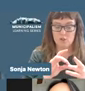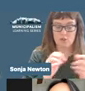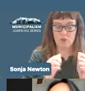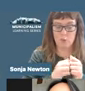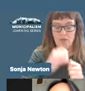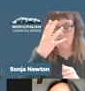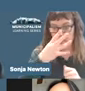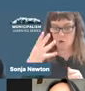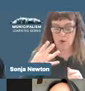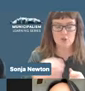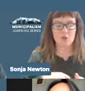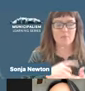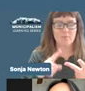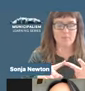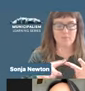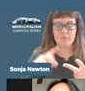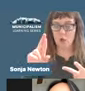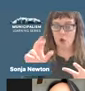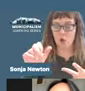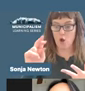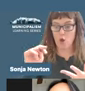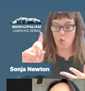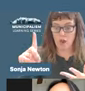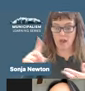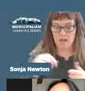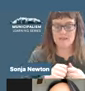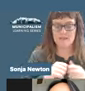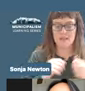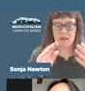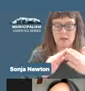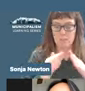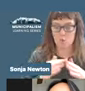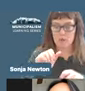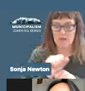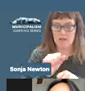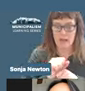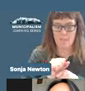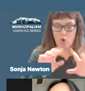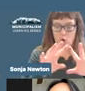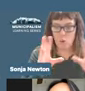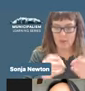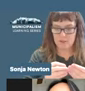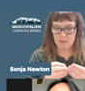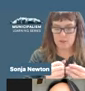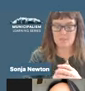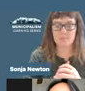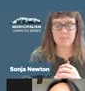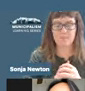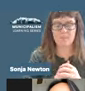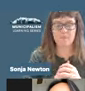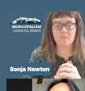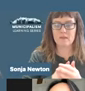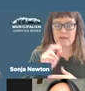Rand Wilson is the convener of a community labor coalition, Somerville Stands Together. He's also been a union